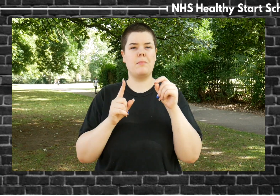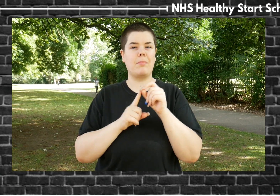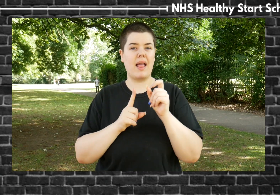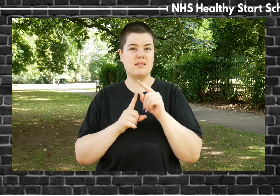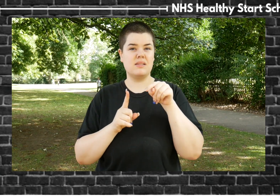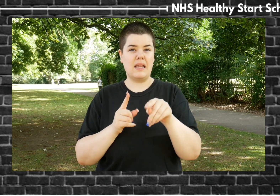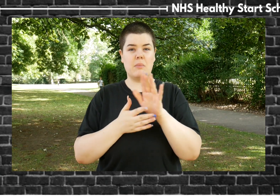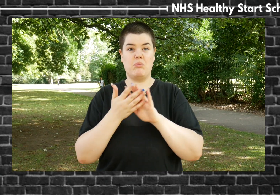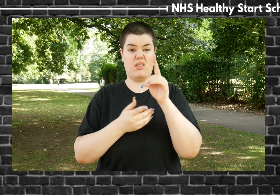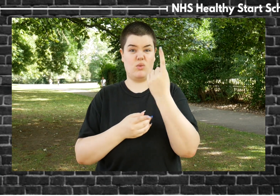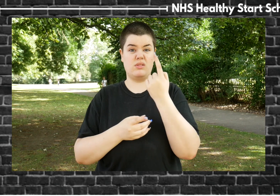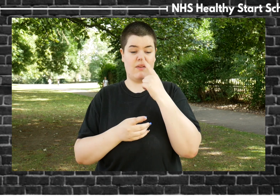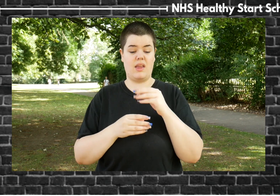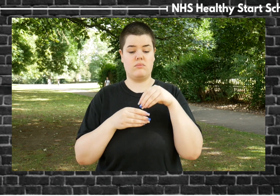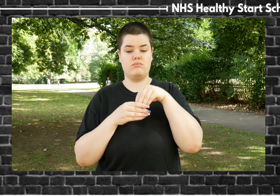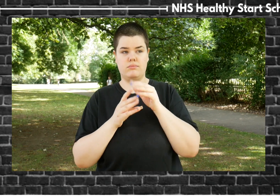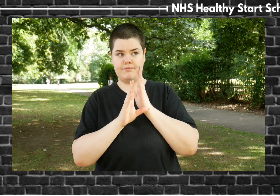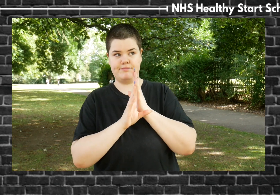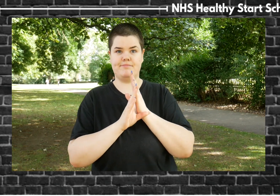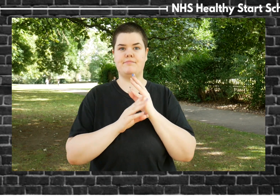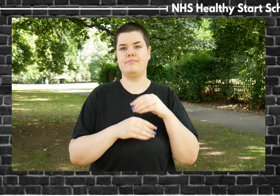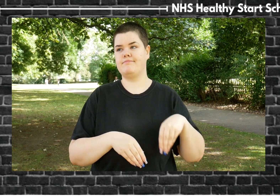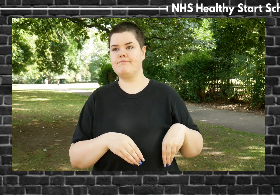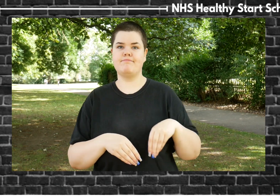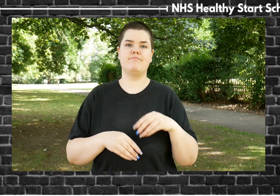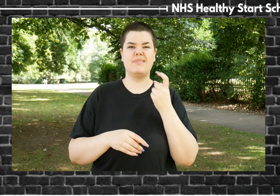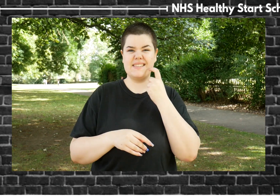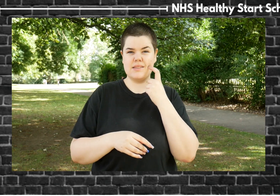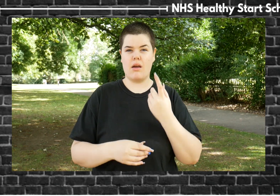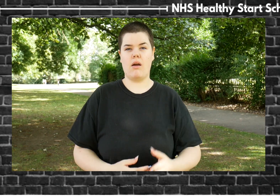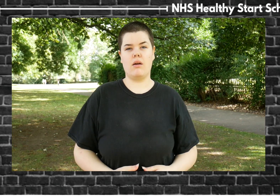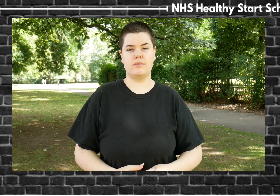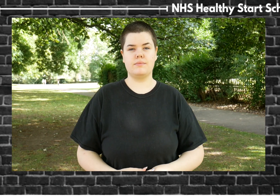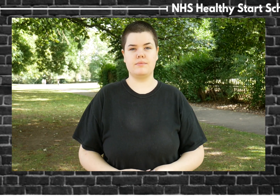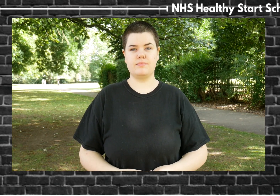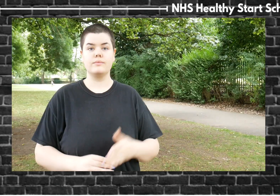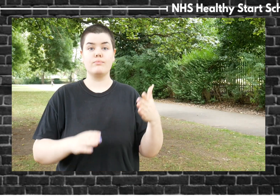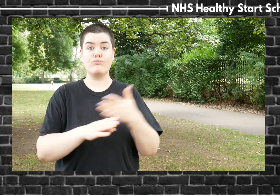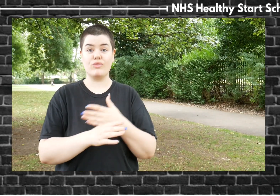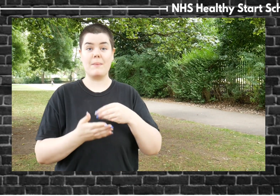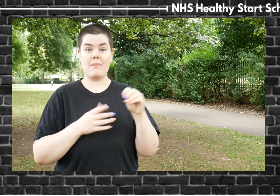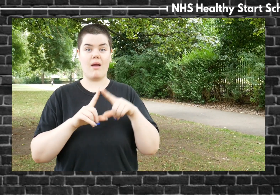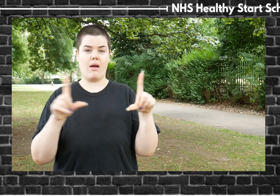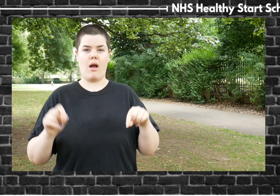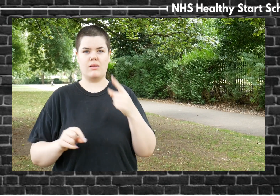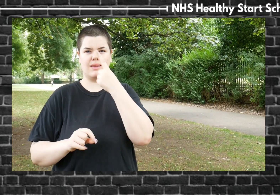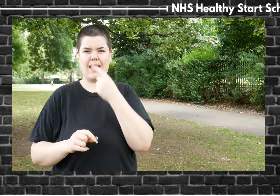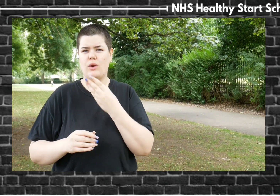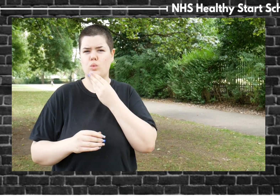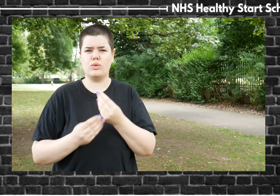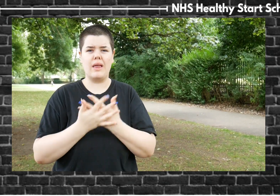plastic card in the coming months. This will be more discreet and easier to carry in your purse or wallet.